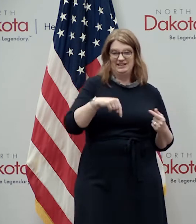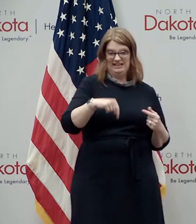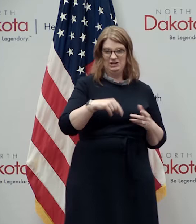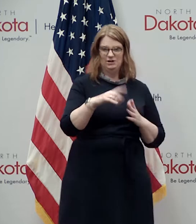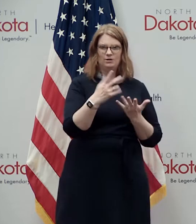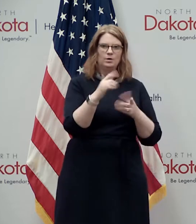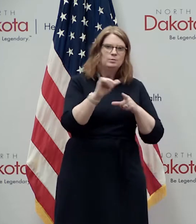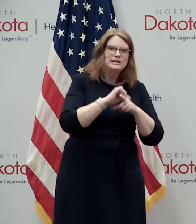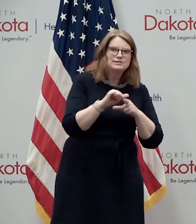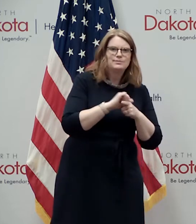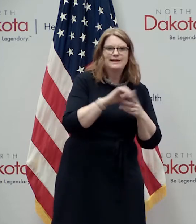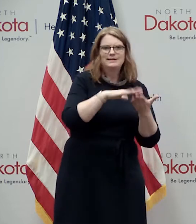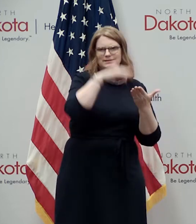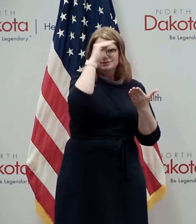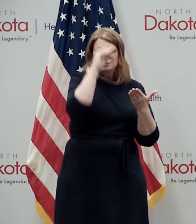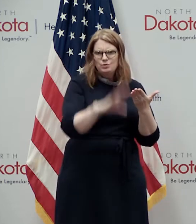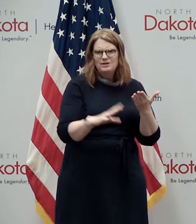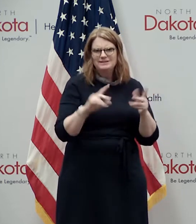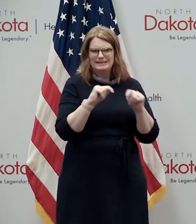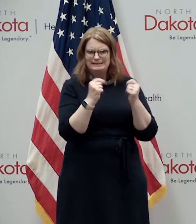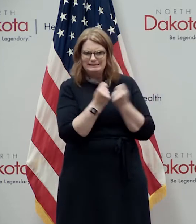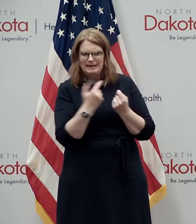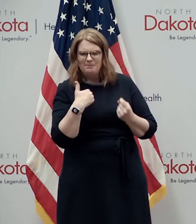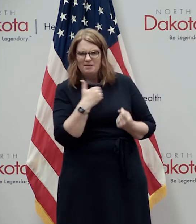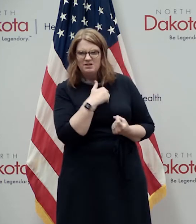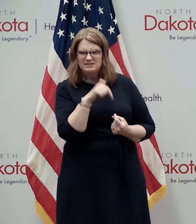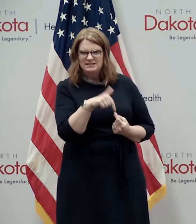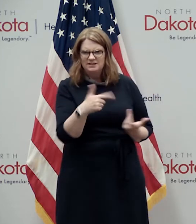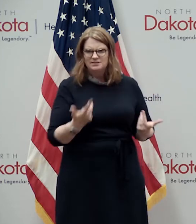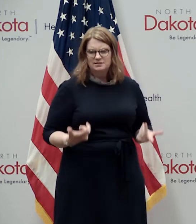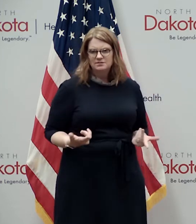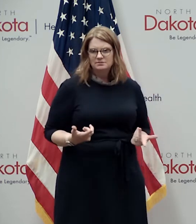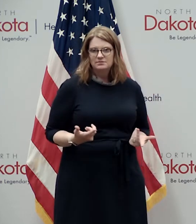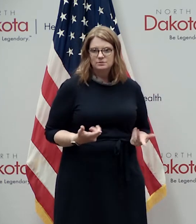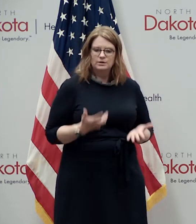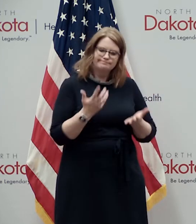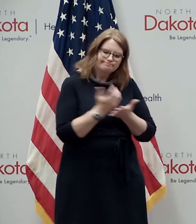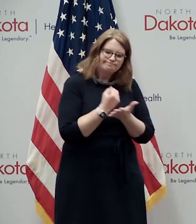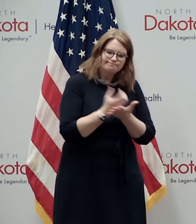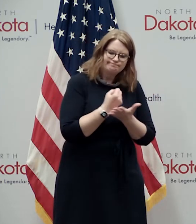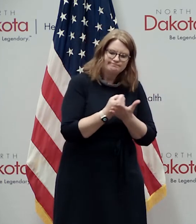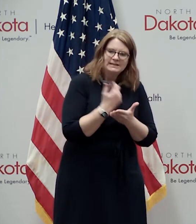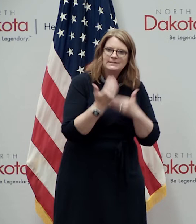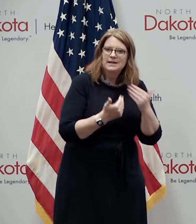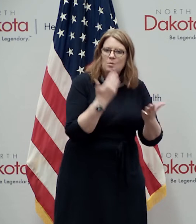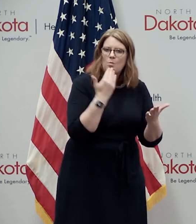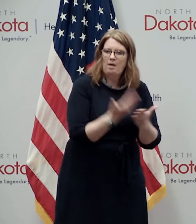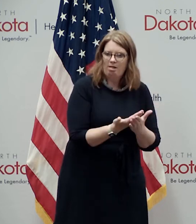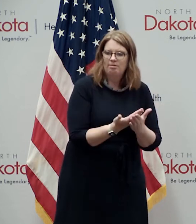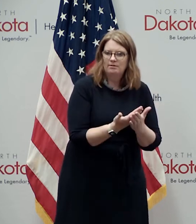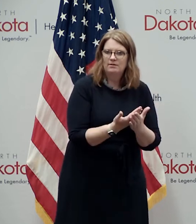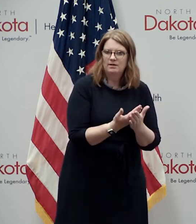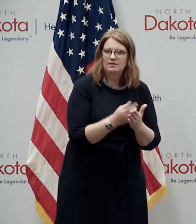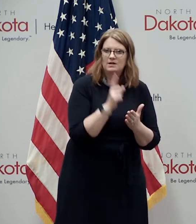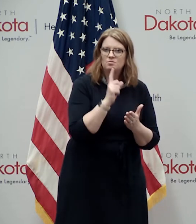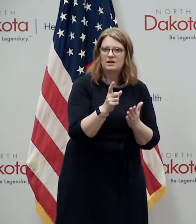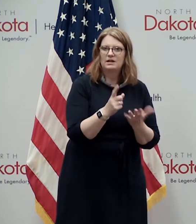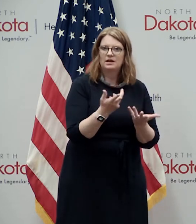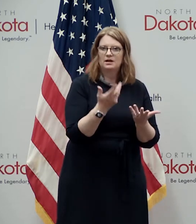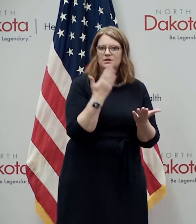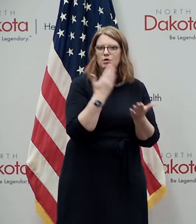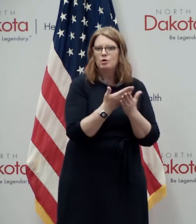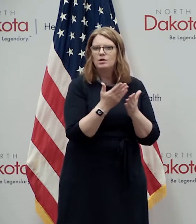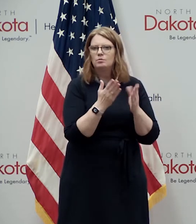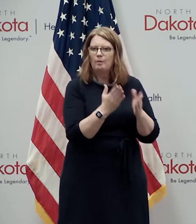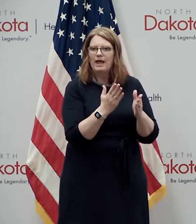students and team members here and got i mean so we're getting it we're getting it done we're getting it done well and we're getting it done in a very cost effective way so